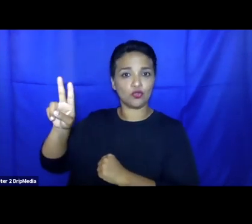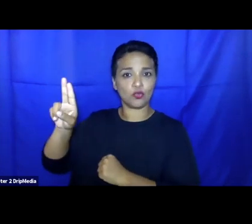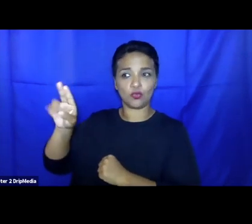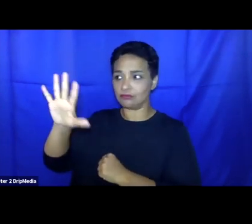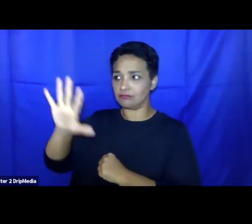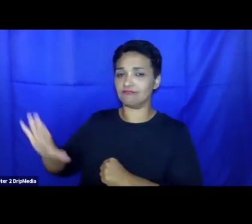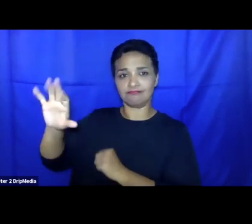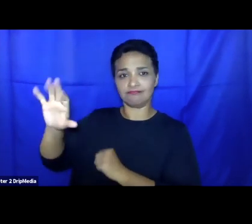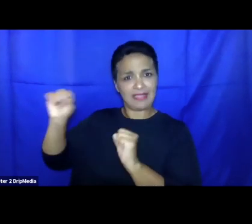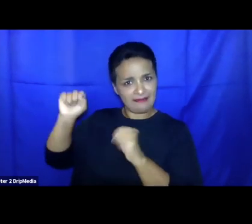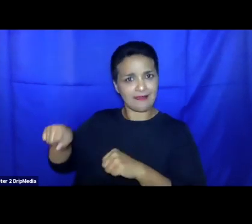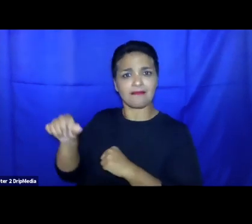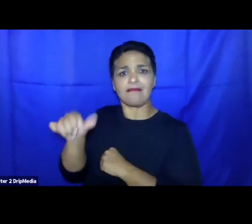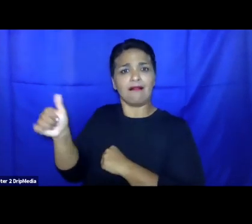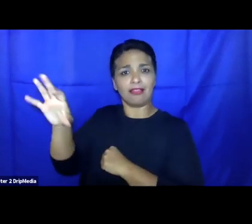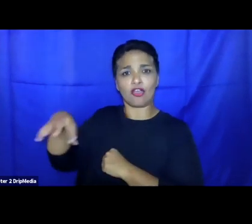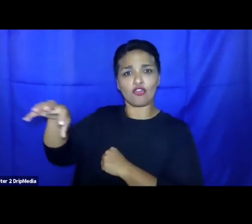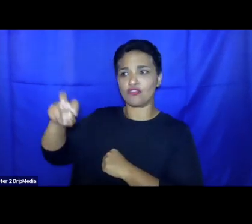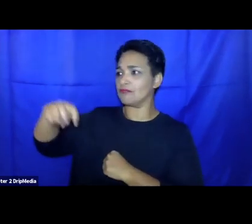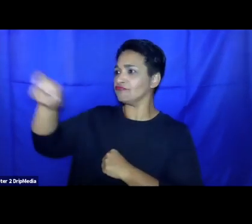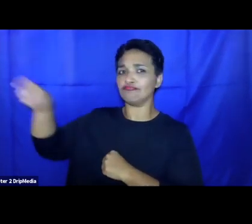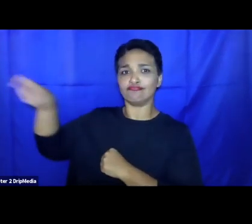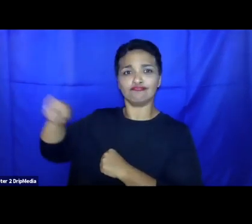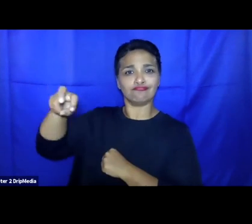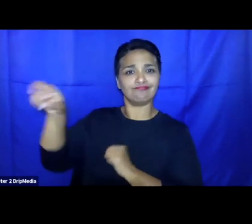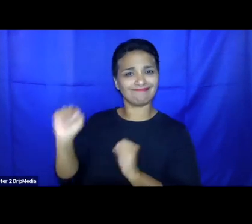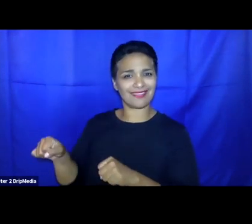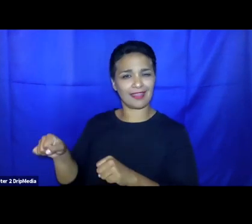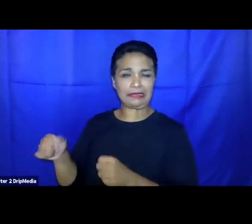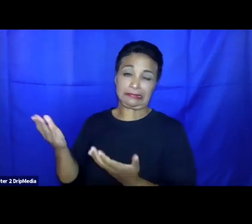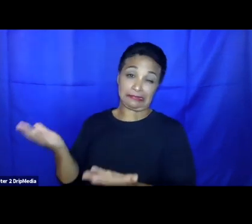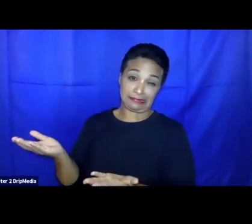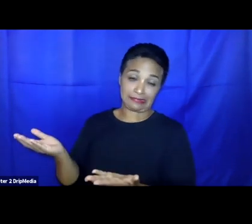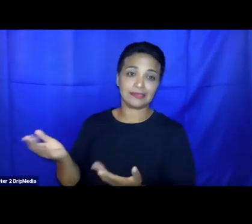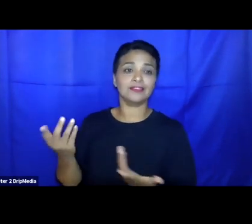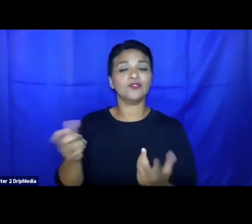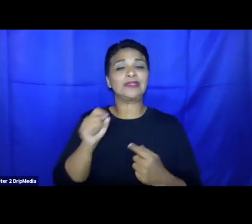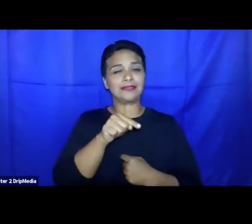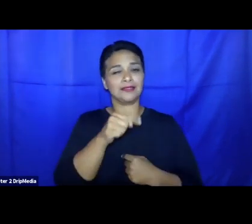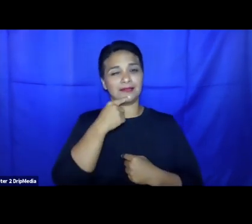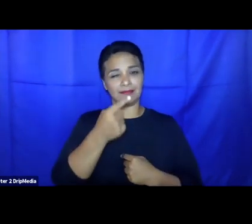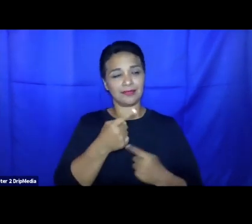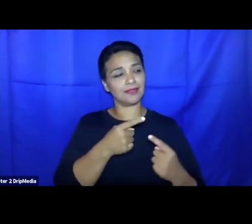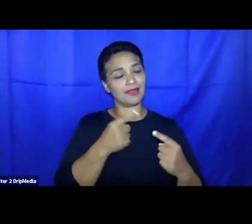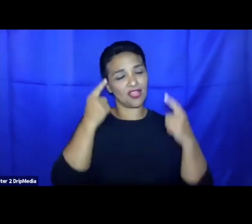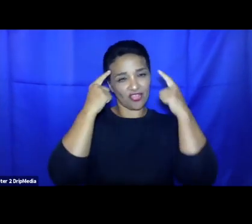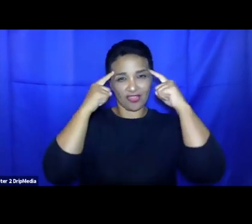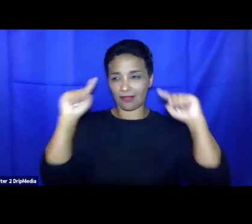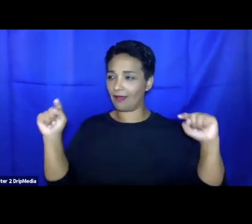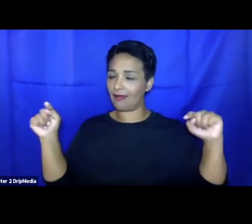allow you to move to another state. So it really was very much a transposition of the logic of the Aznar protocol. It